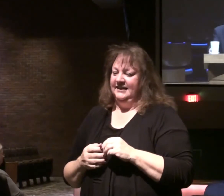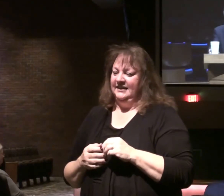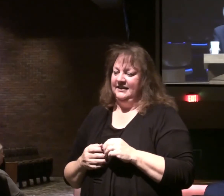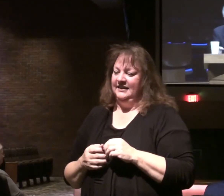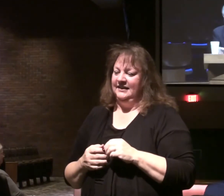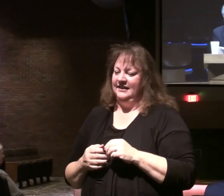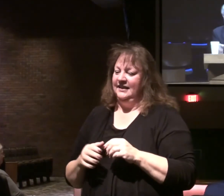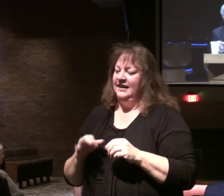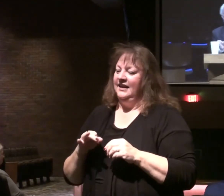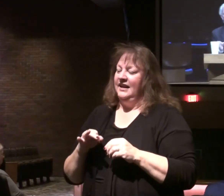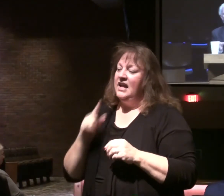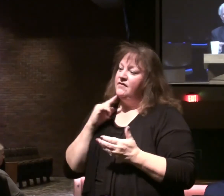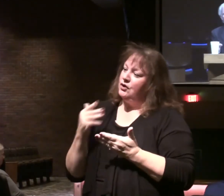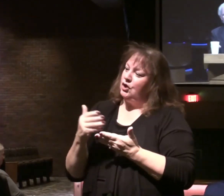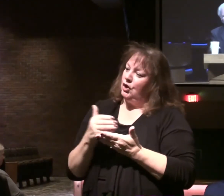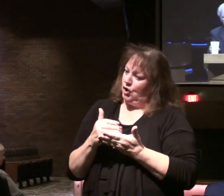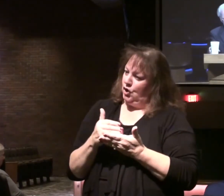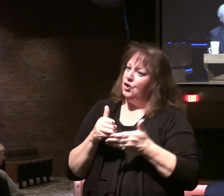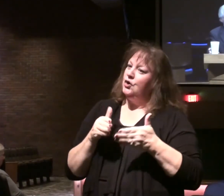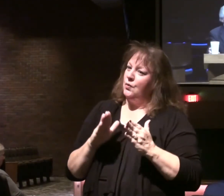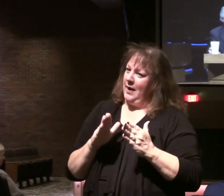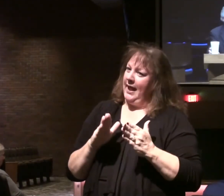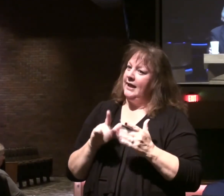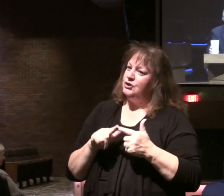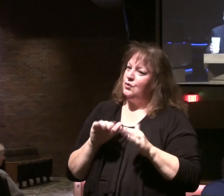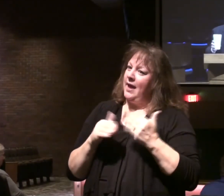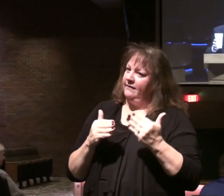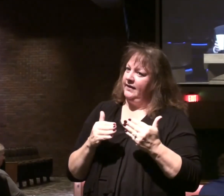If you could earn your way to heaven, that would be a step.